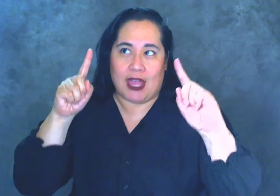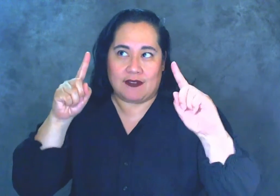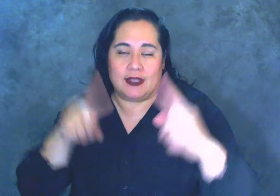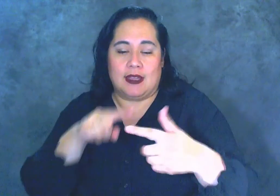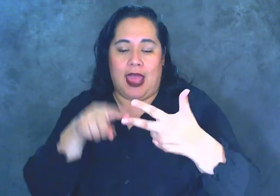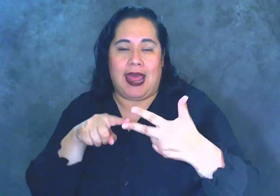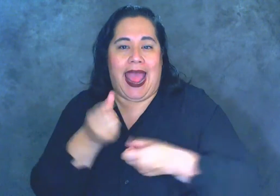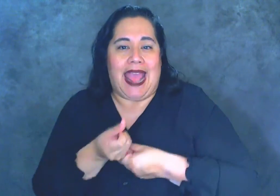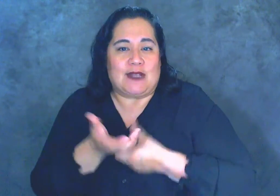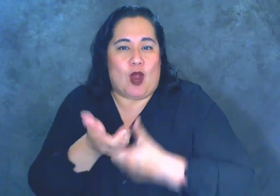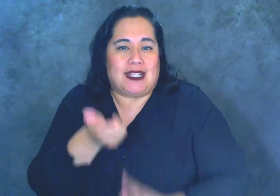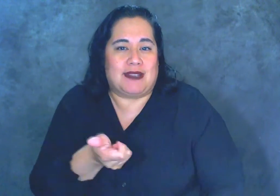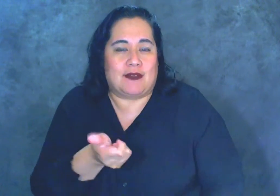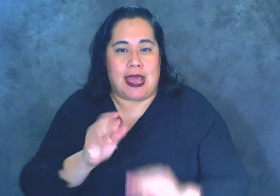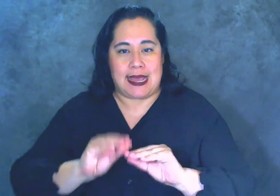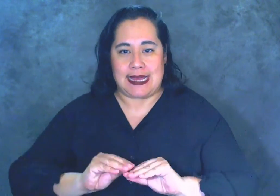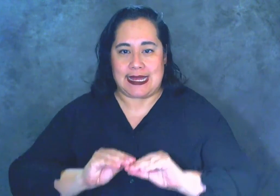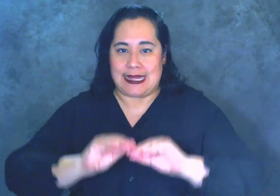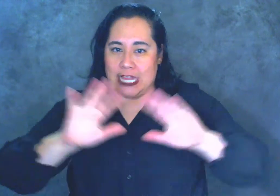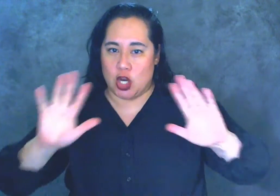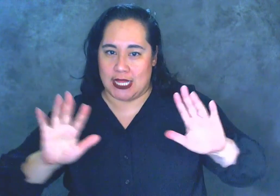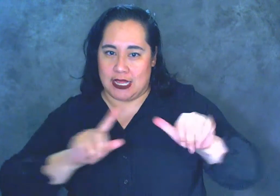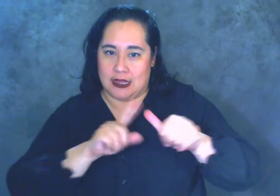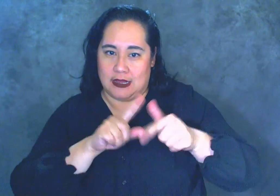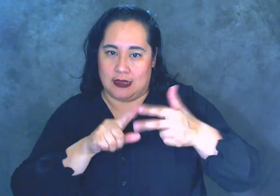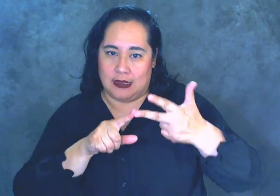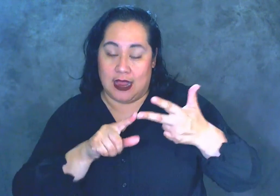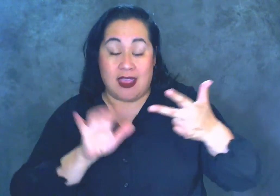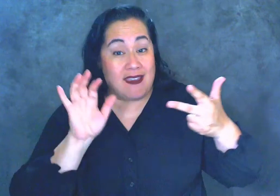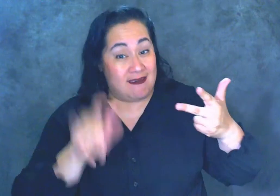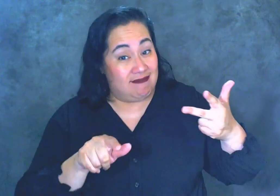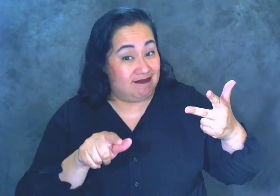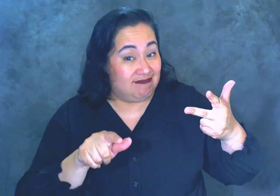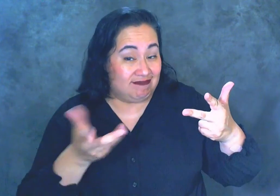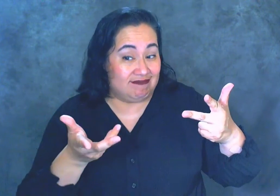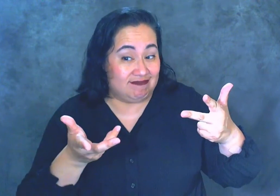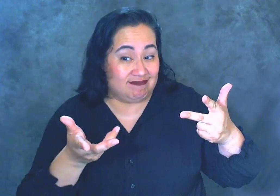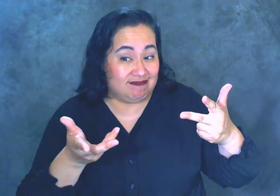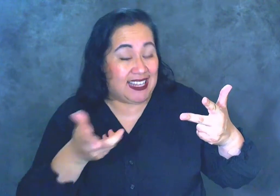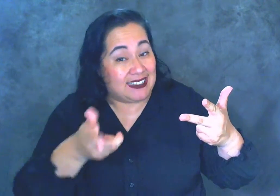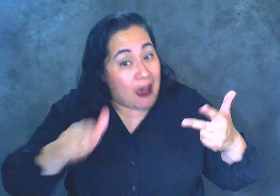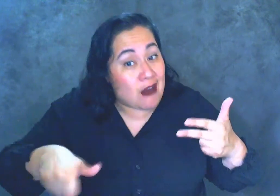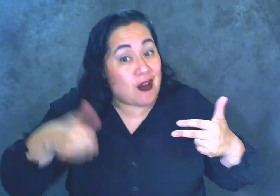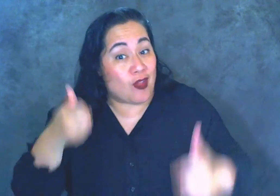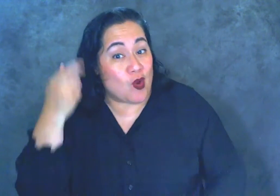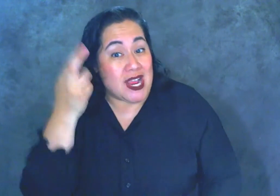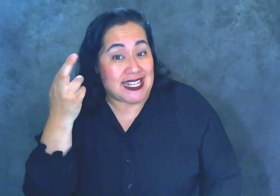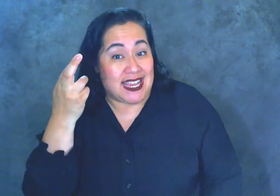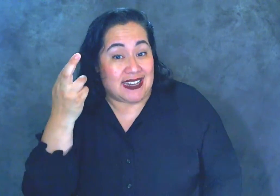themselves clearly, which is another reason, and it ties back to